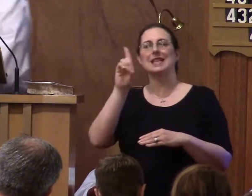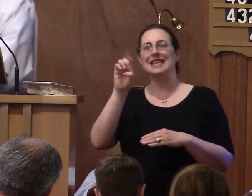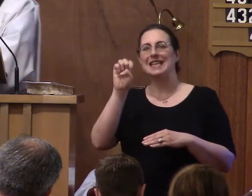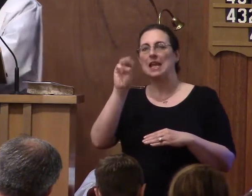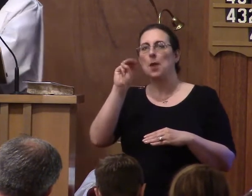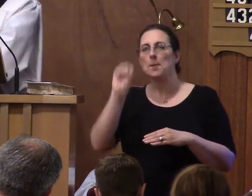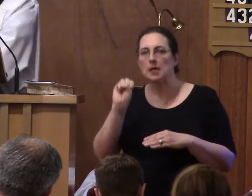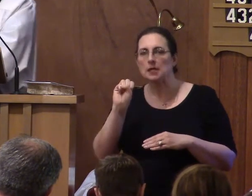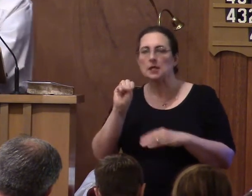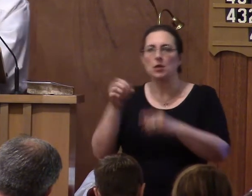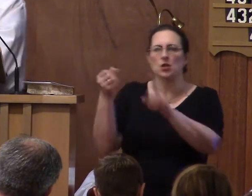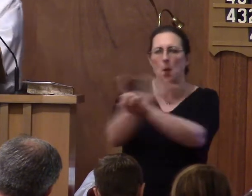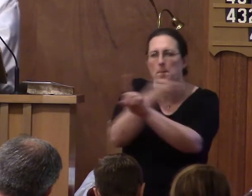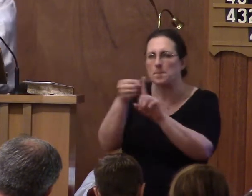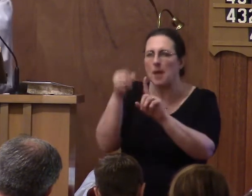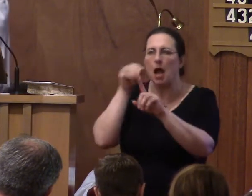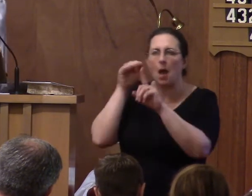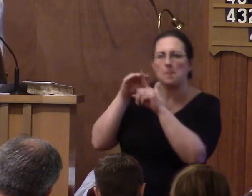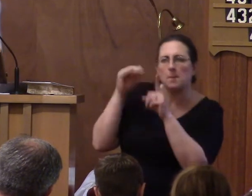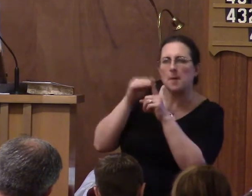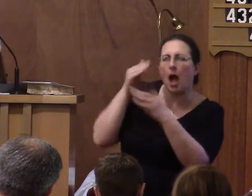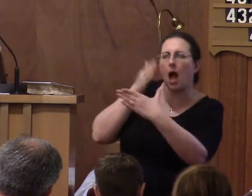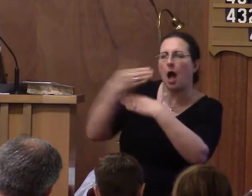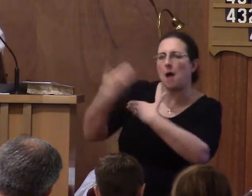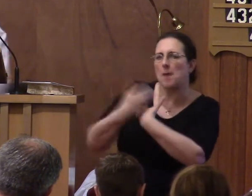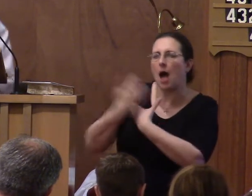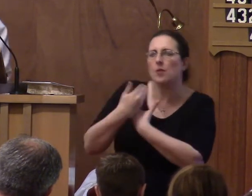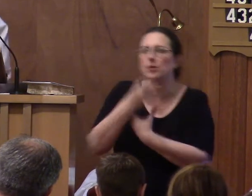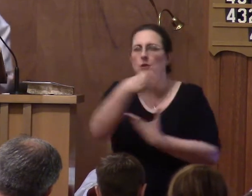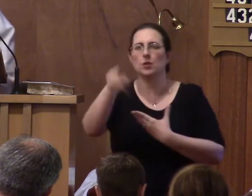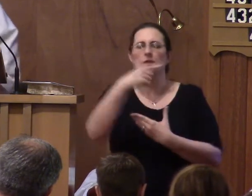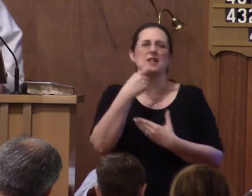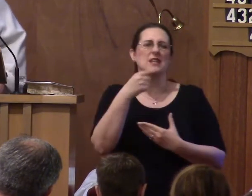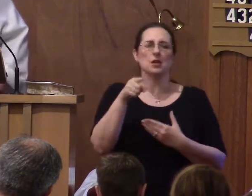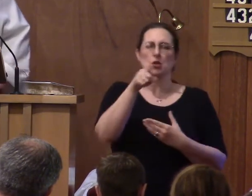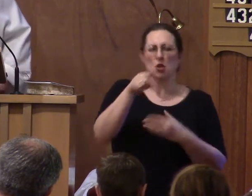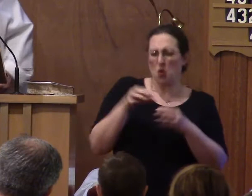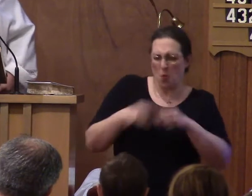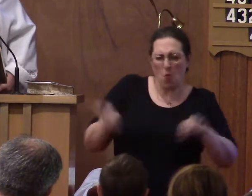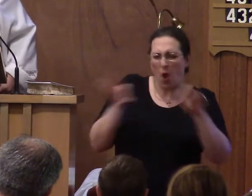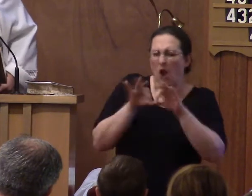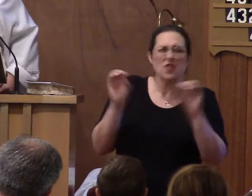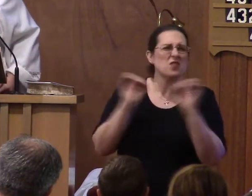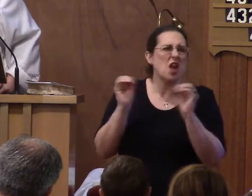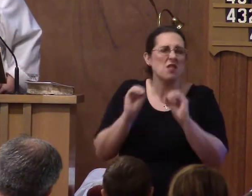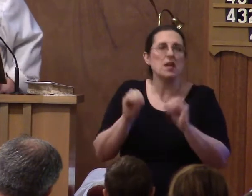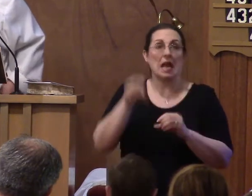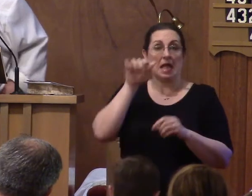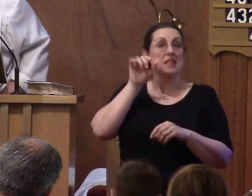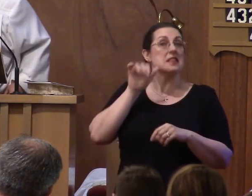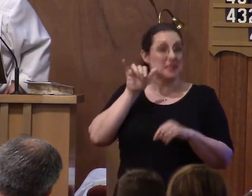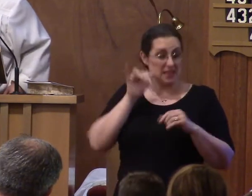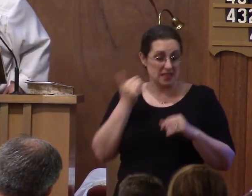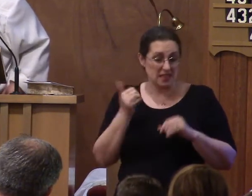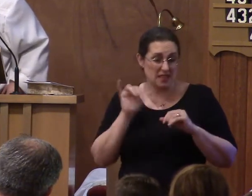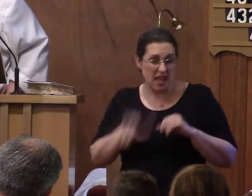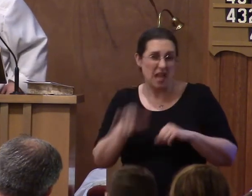are worthless, you are good for nothing, and this time God will not forgive you.